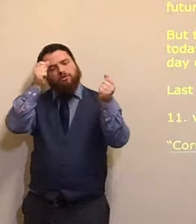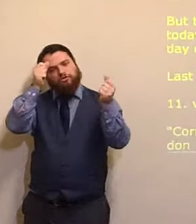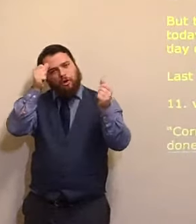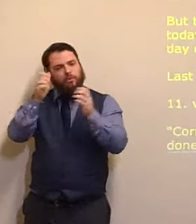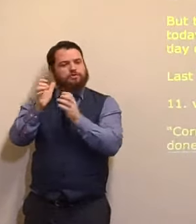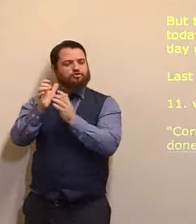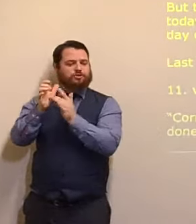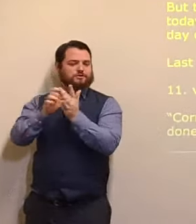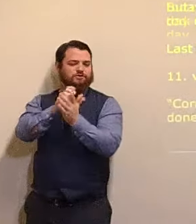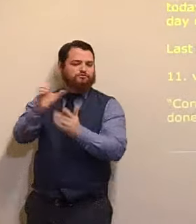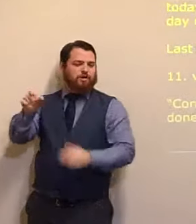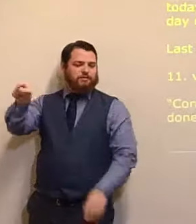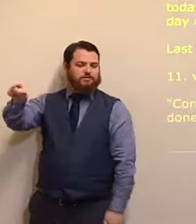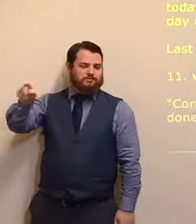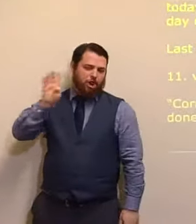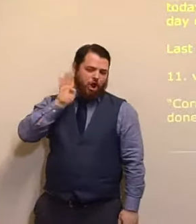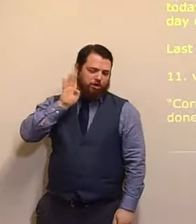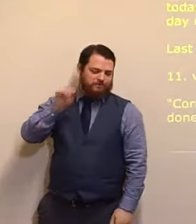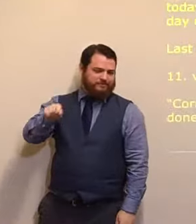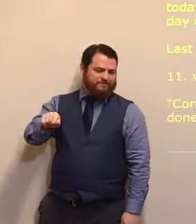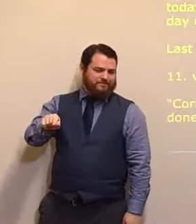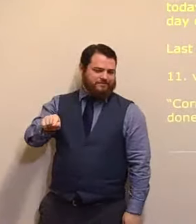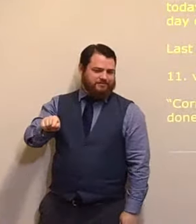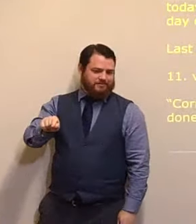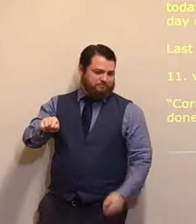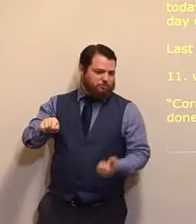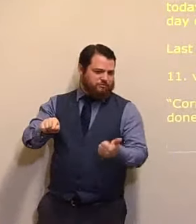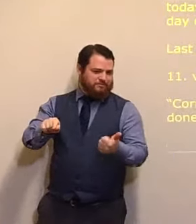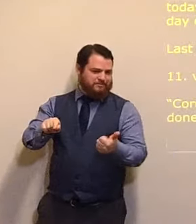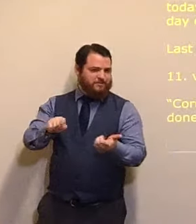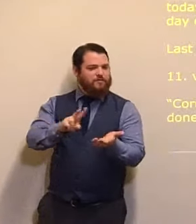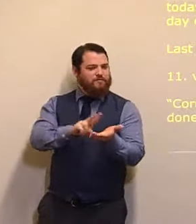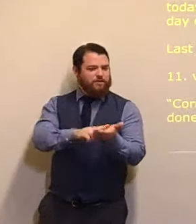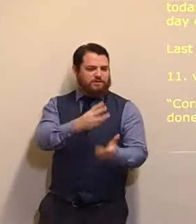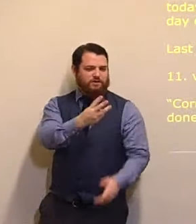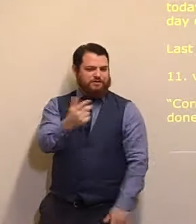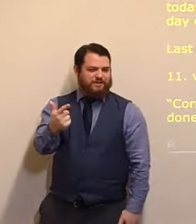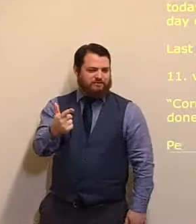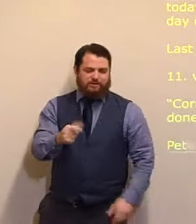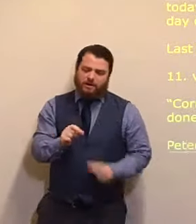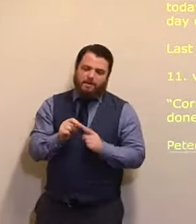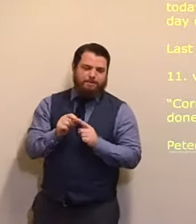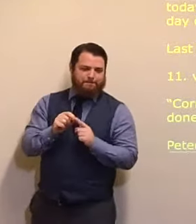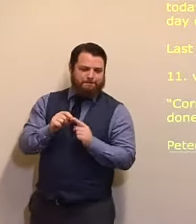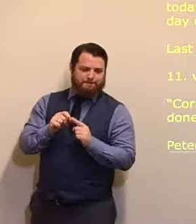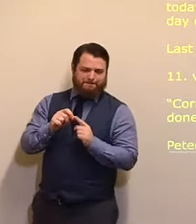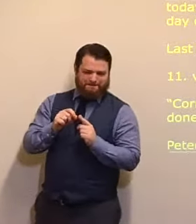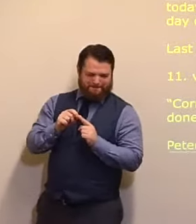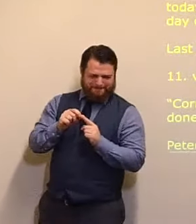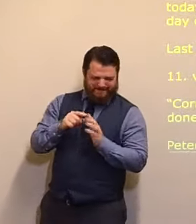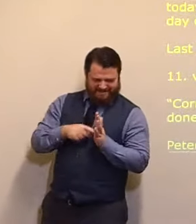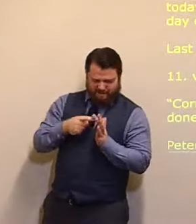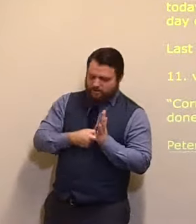hear, what Christ is doing. And in verse 37, Peter says to Cornelius, that word, I say,